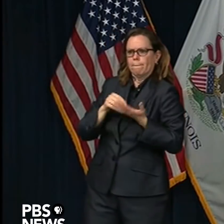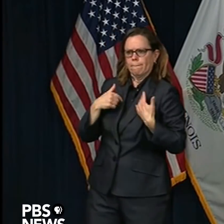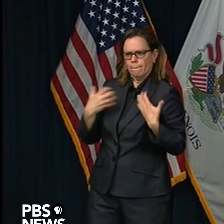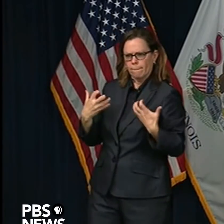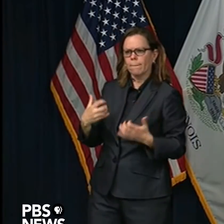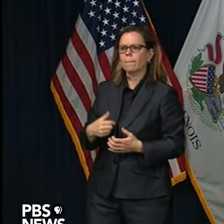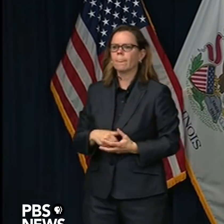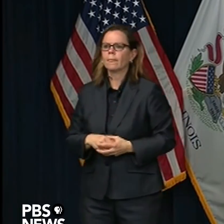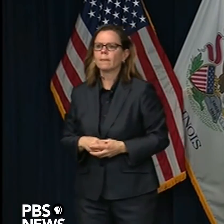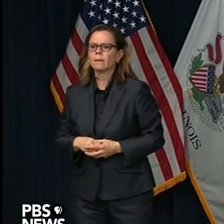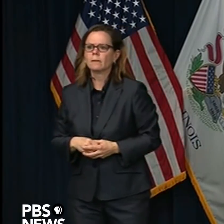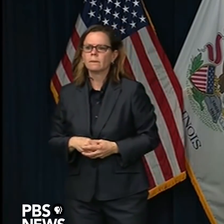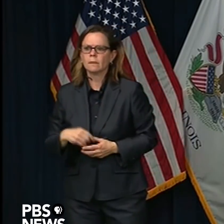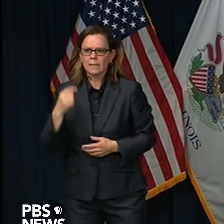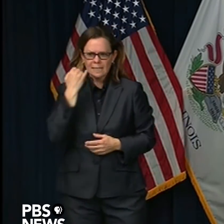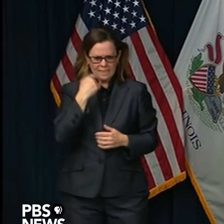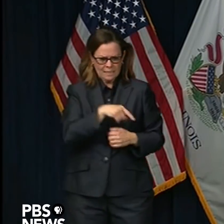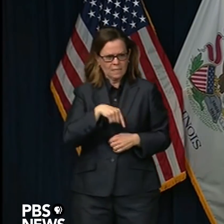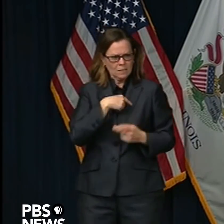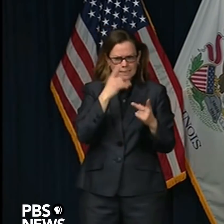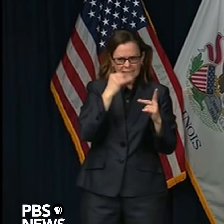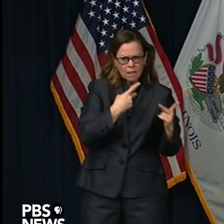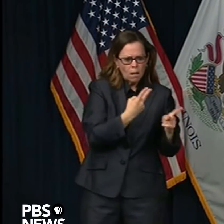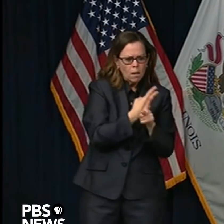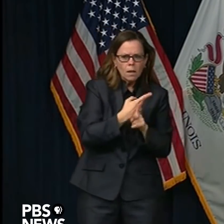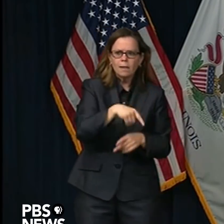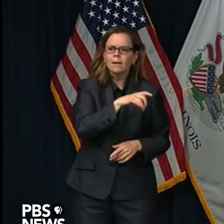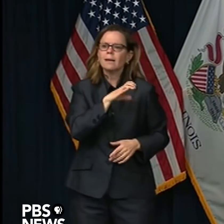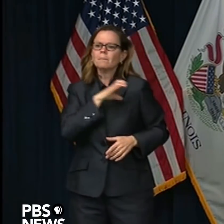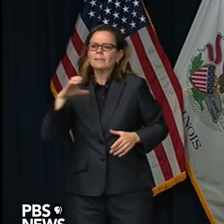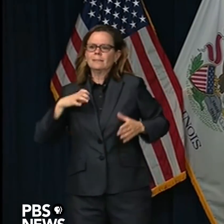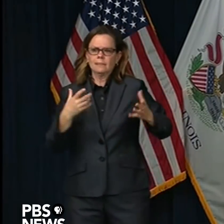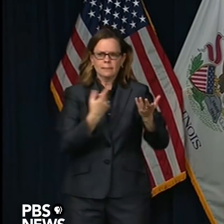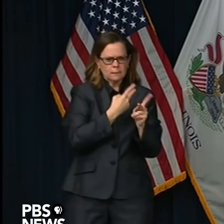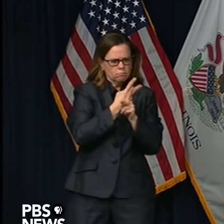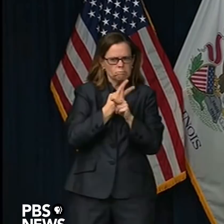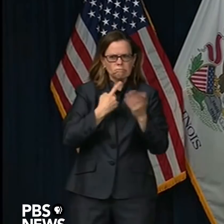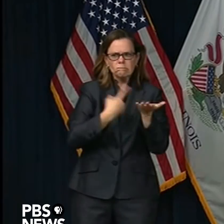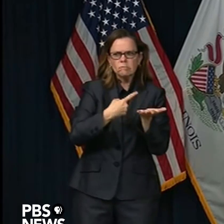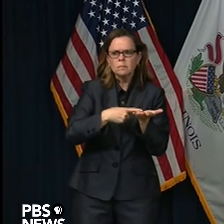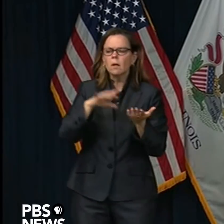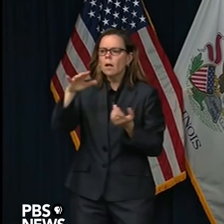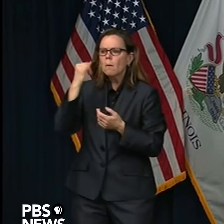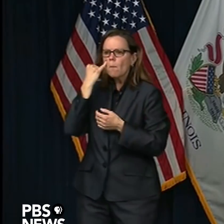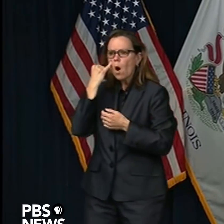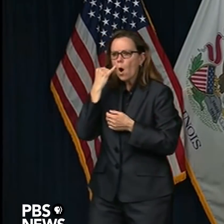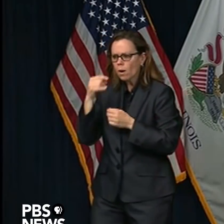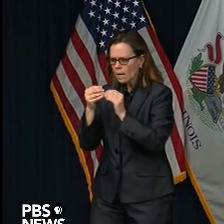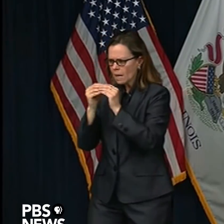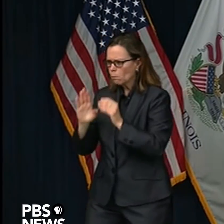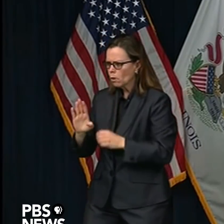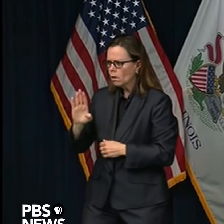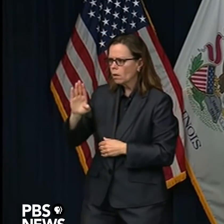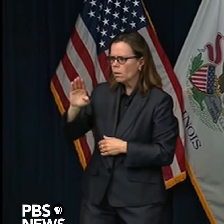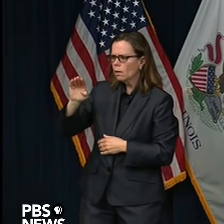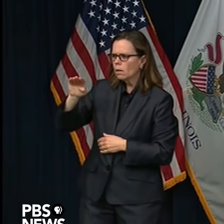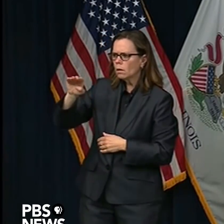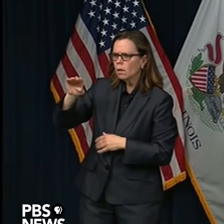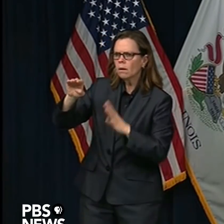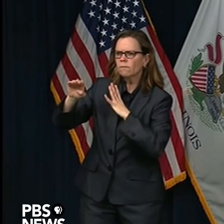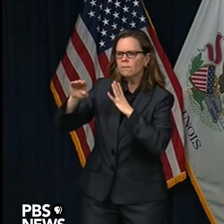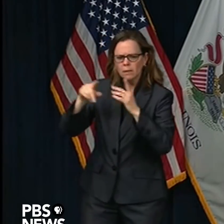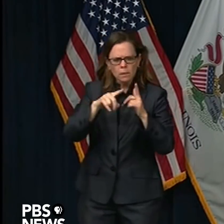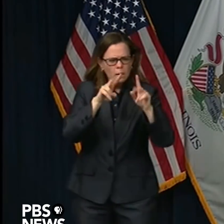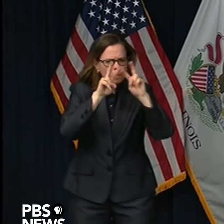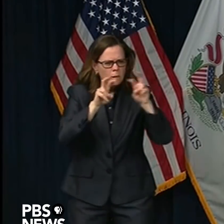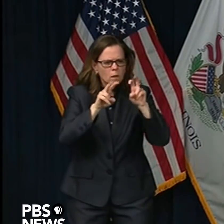contact tracing, and treatment, and that tracing piece is a huge one. So what we've been doing up to now is